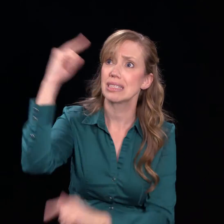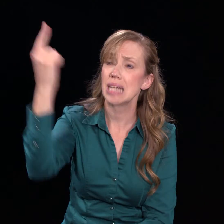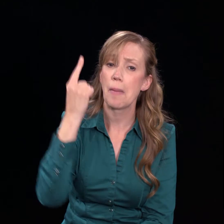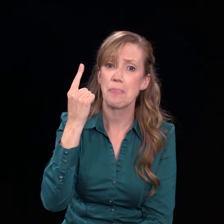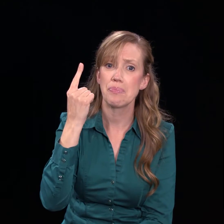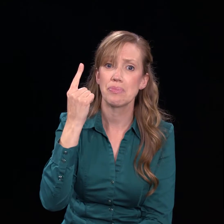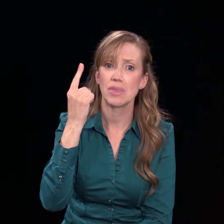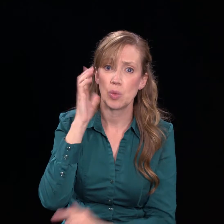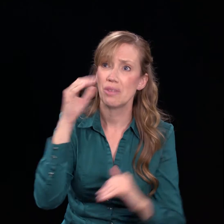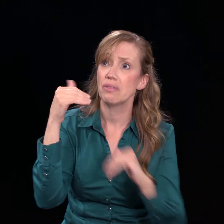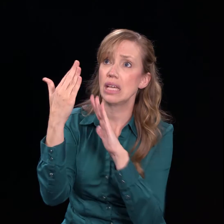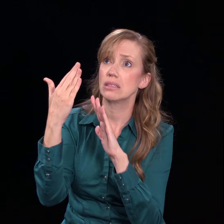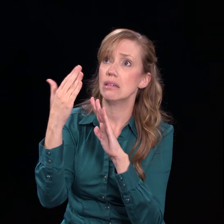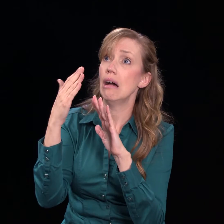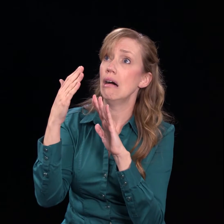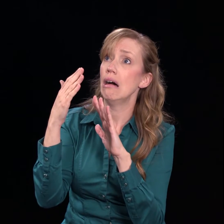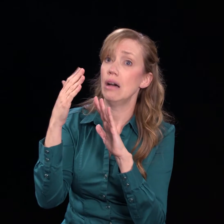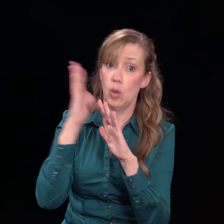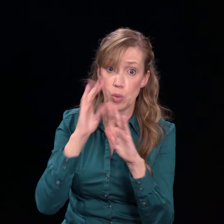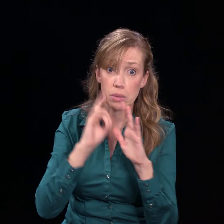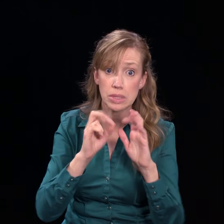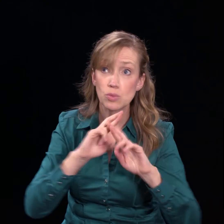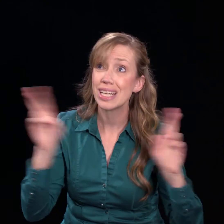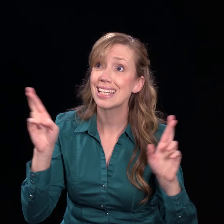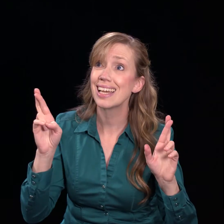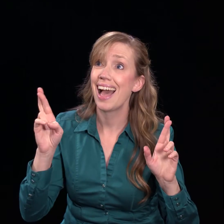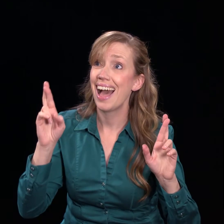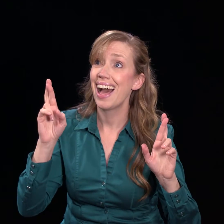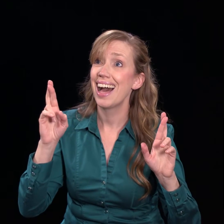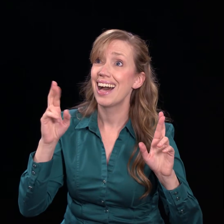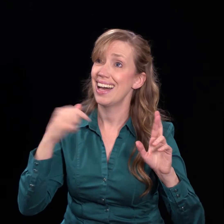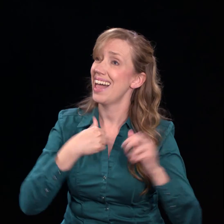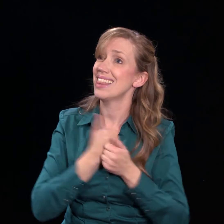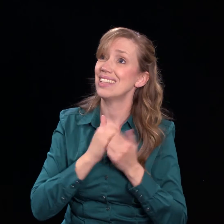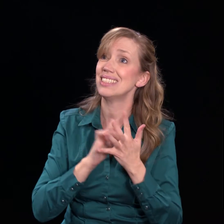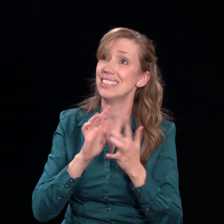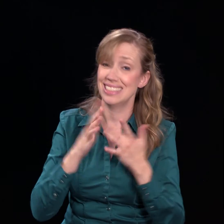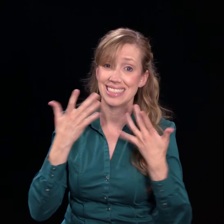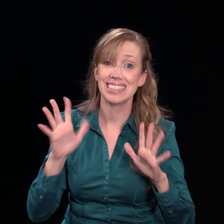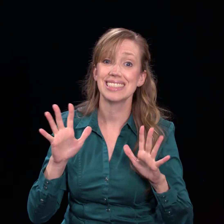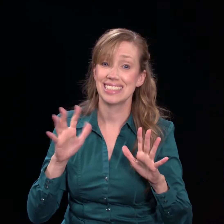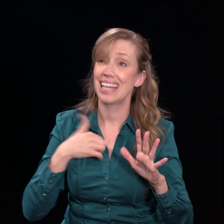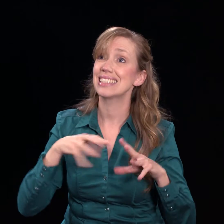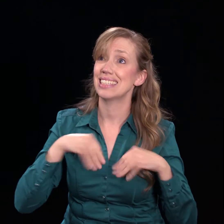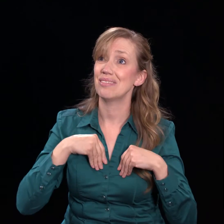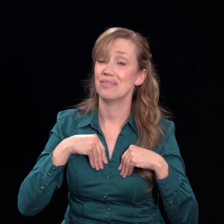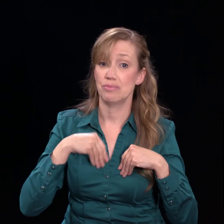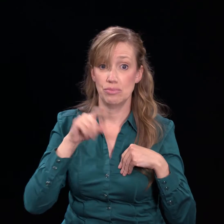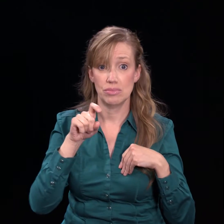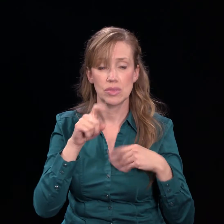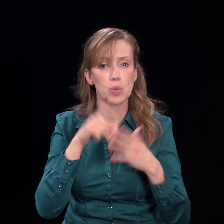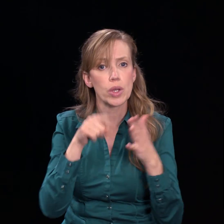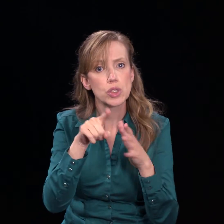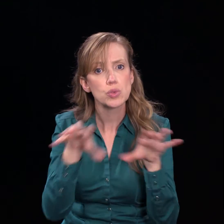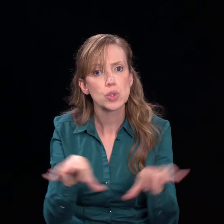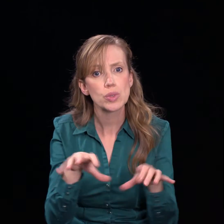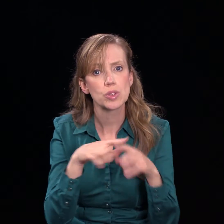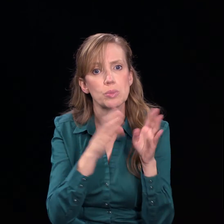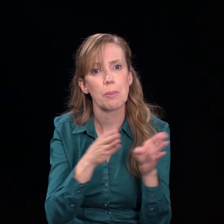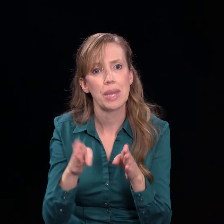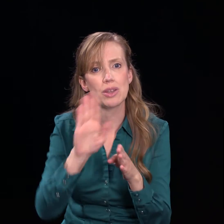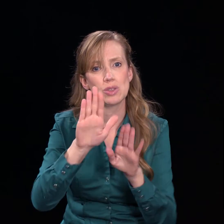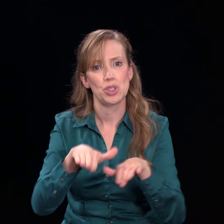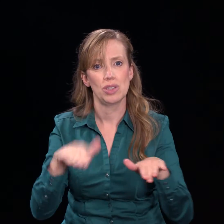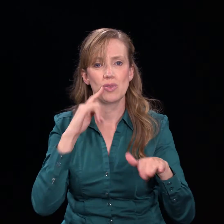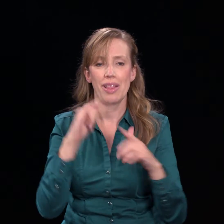of eternity. So let me ask you again. What are you doing to prepare your children so that